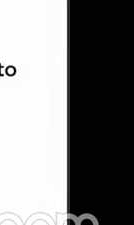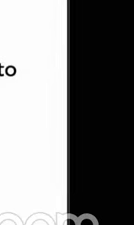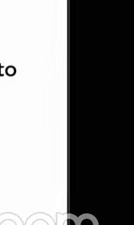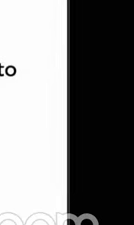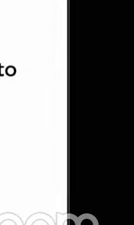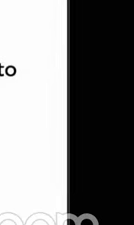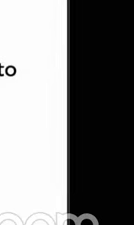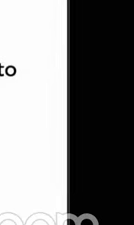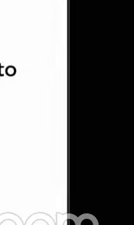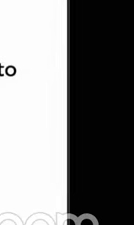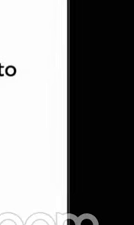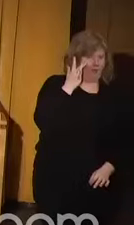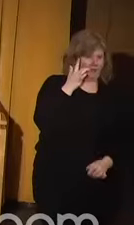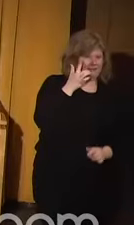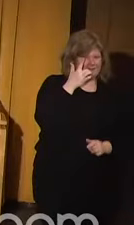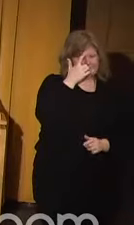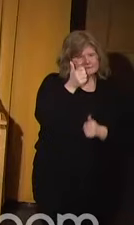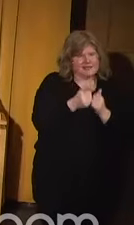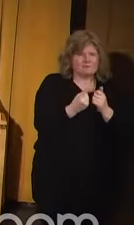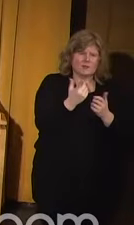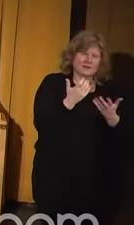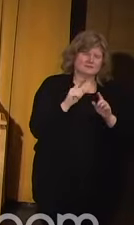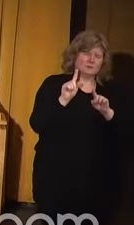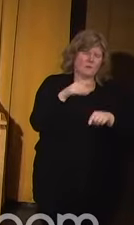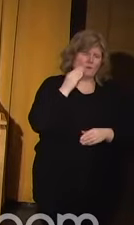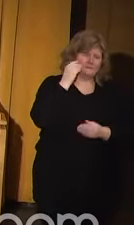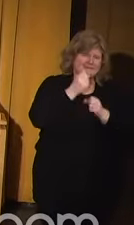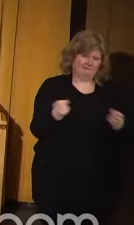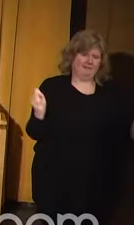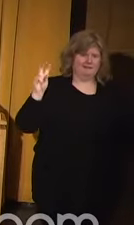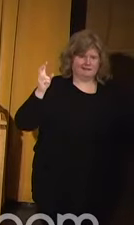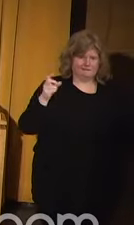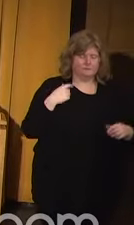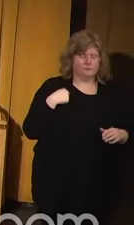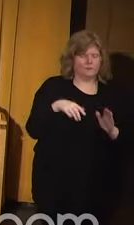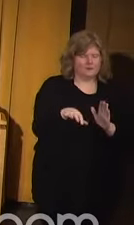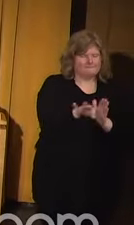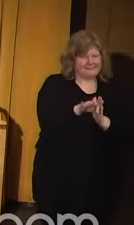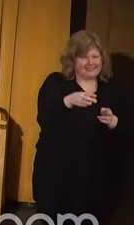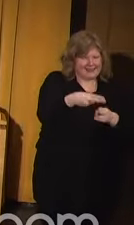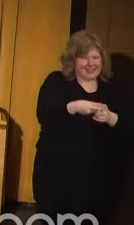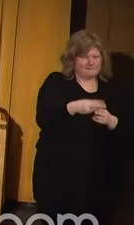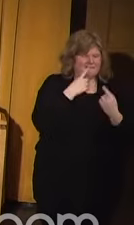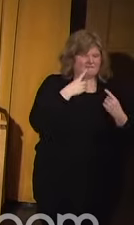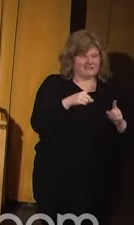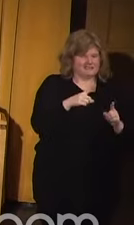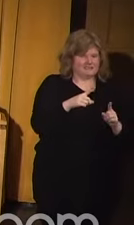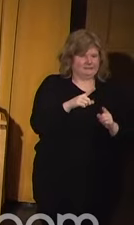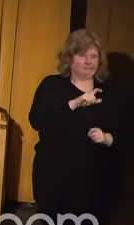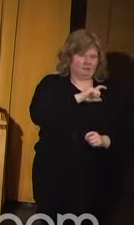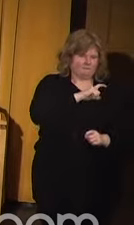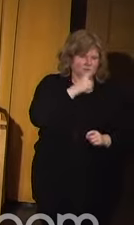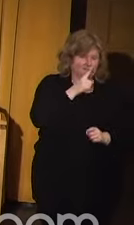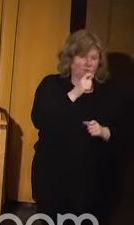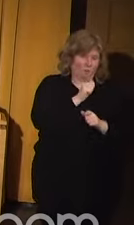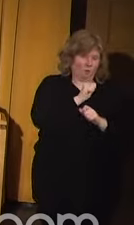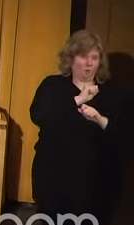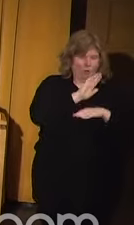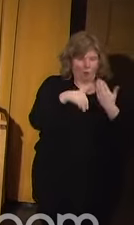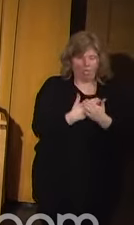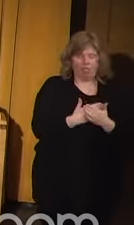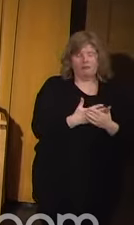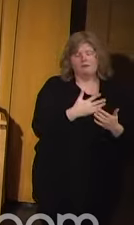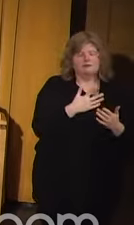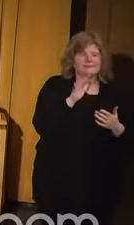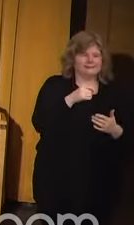simple. Why? Because everyone wants to go home safely. We pick the name effective law enforcement for all because it's something